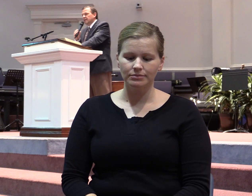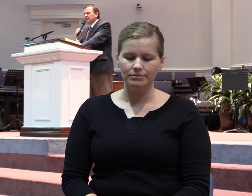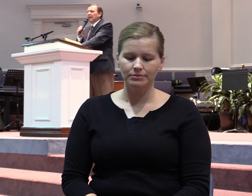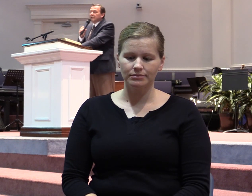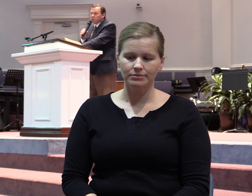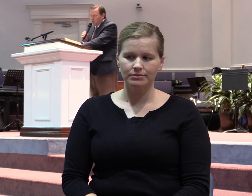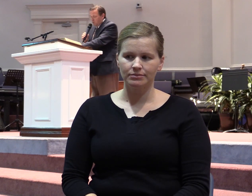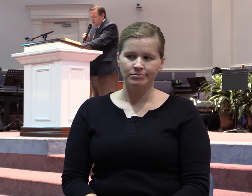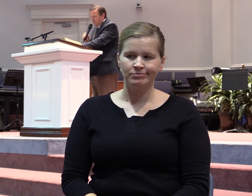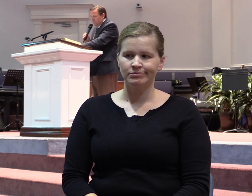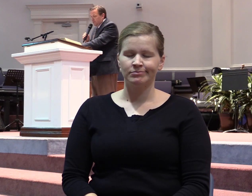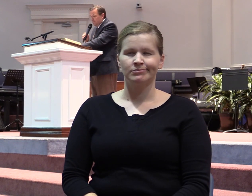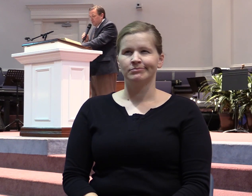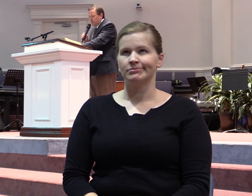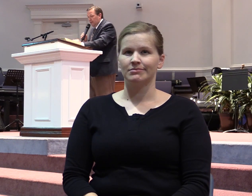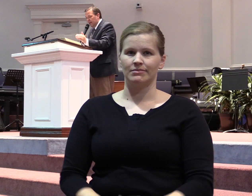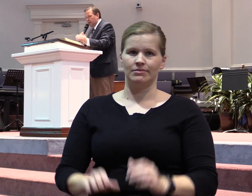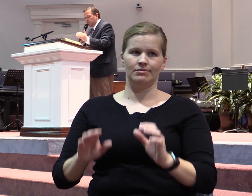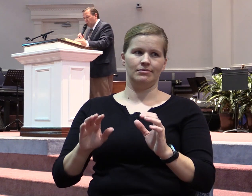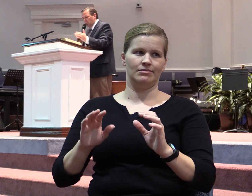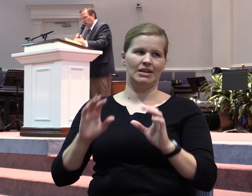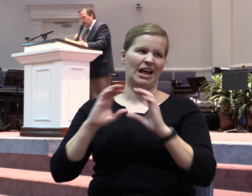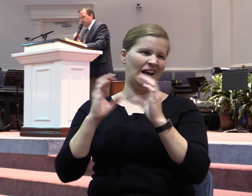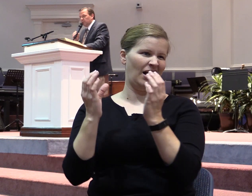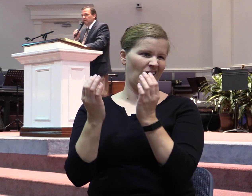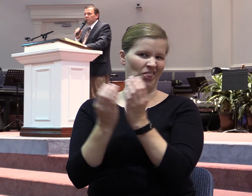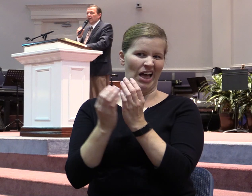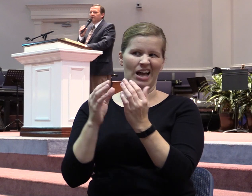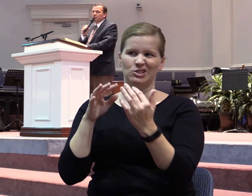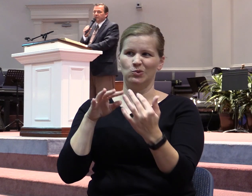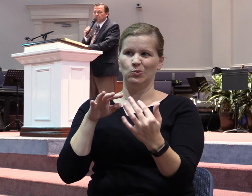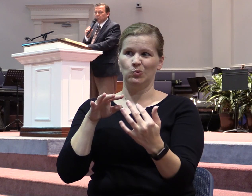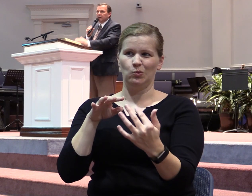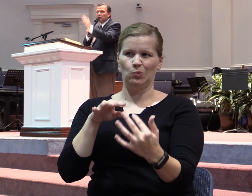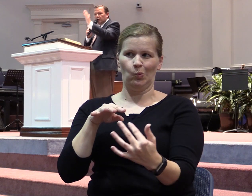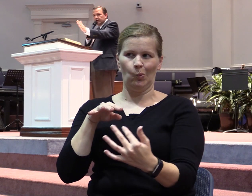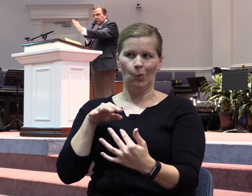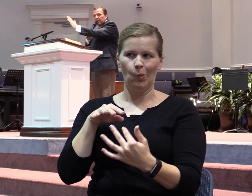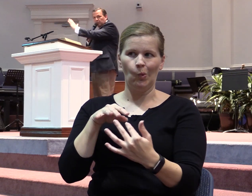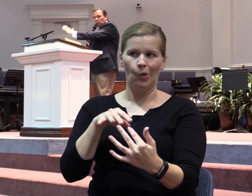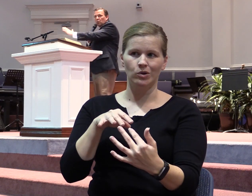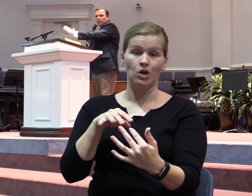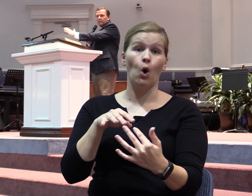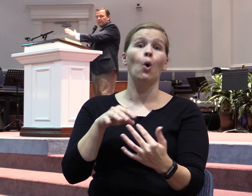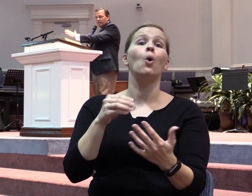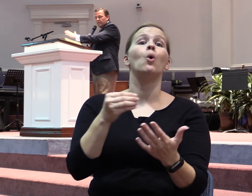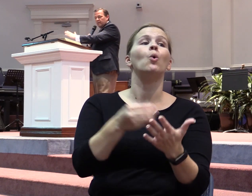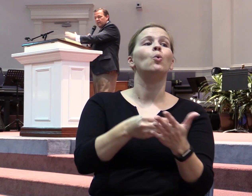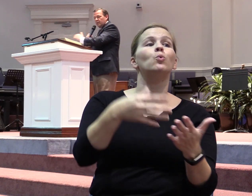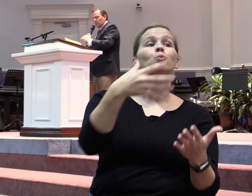class wars. The age-long rivalry between the rich and the poor. The